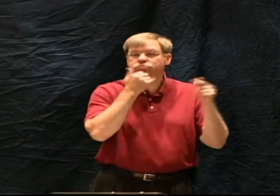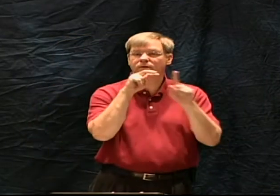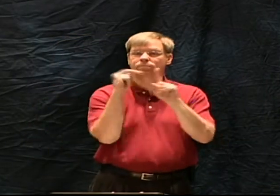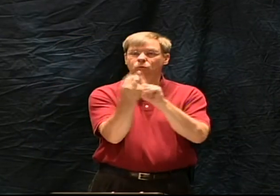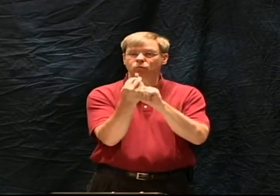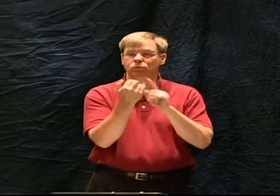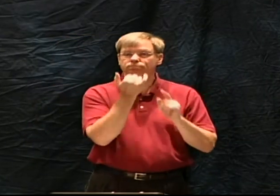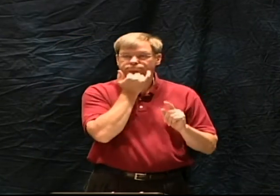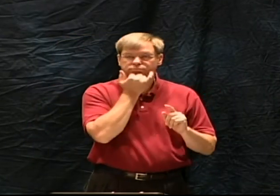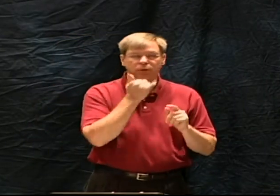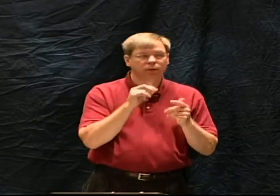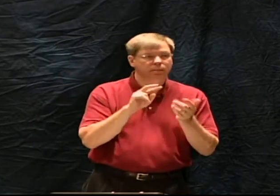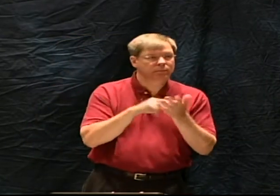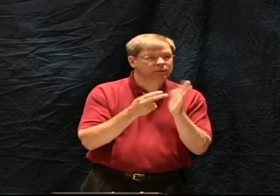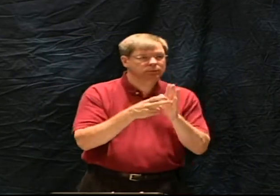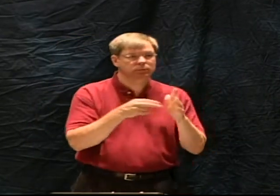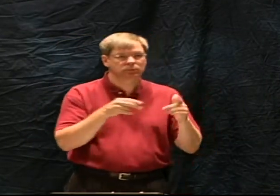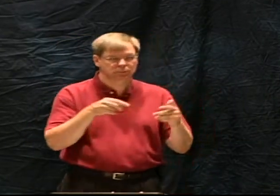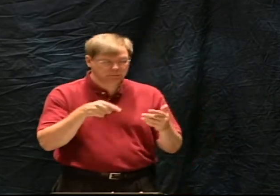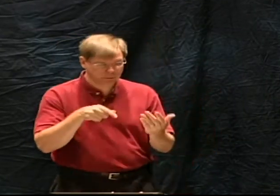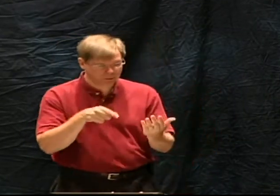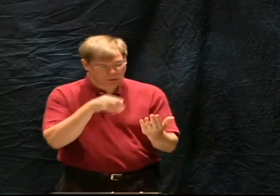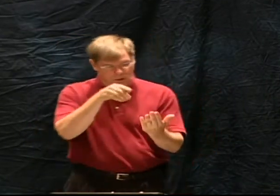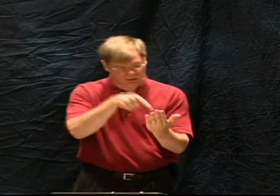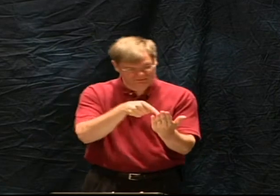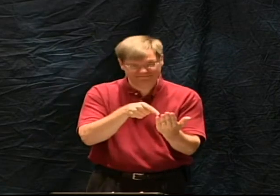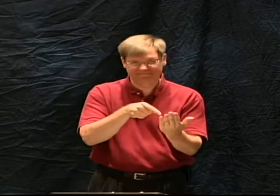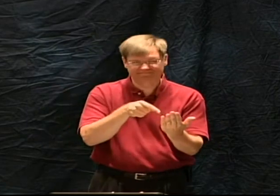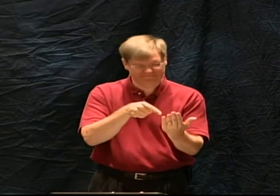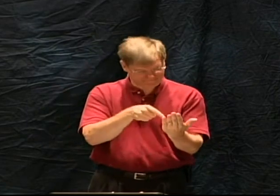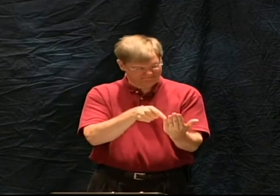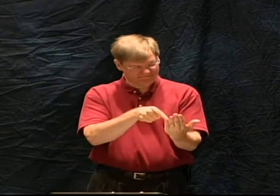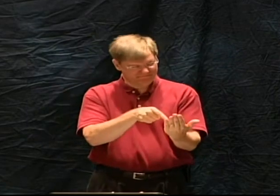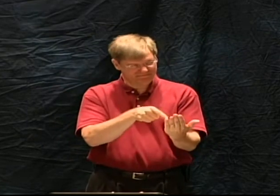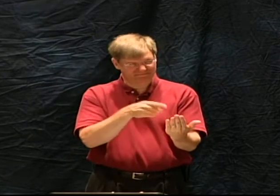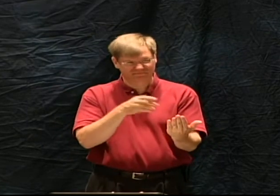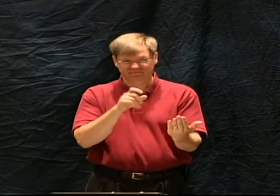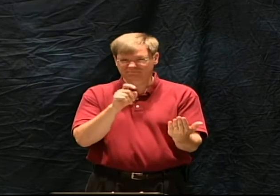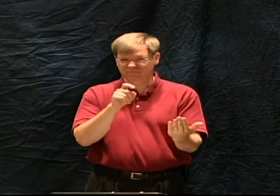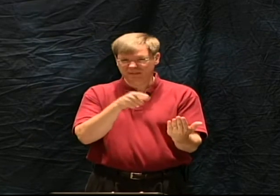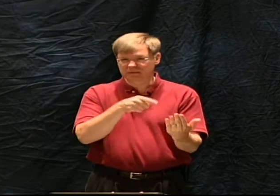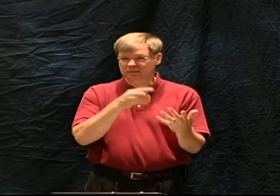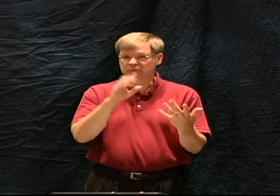The incorrect view would be that of limited inerrancy. 3